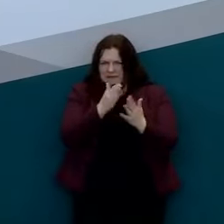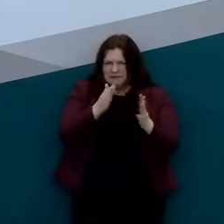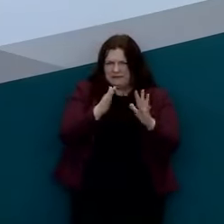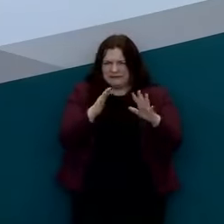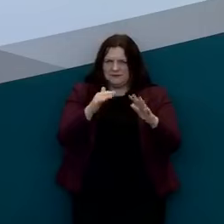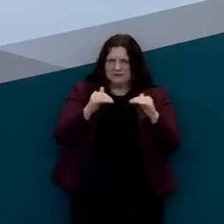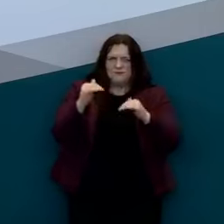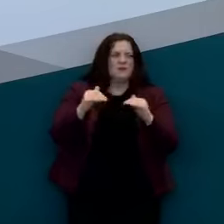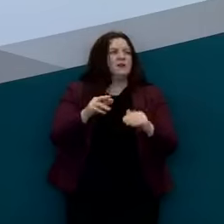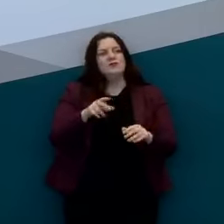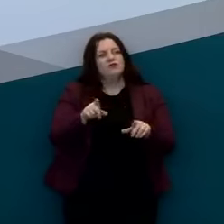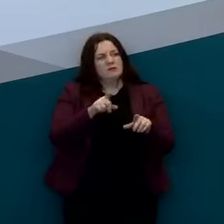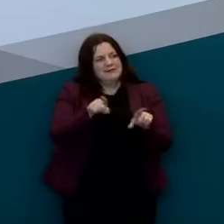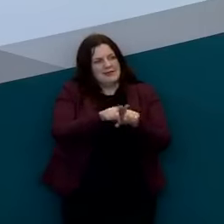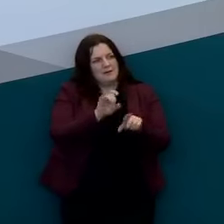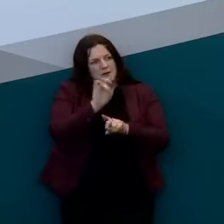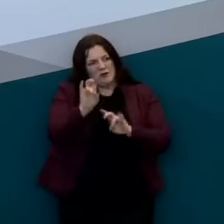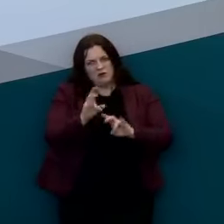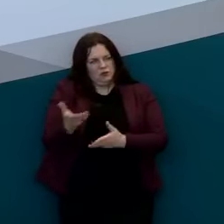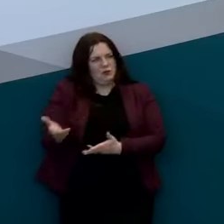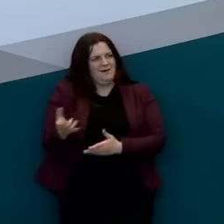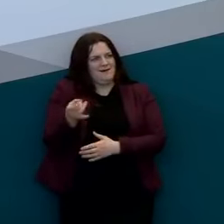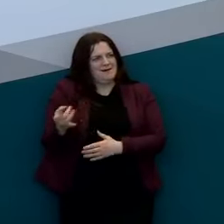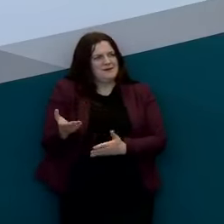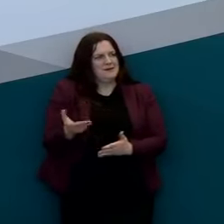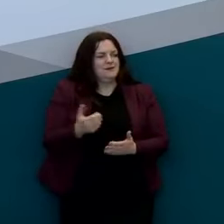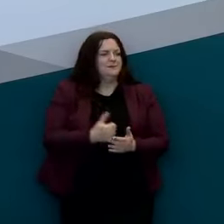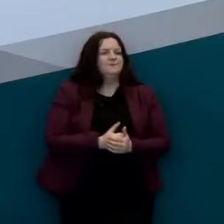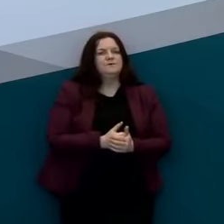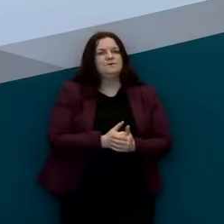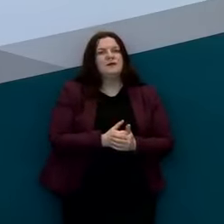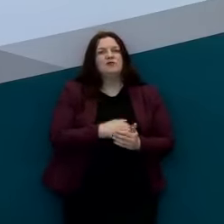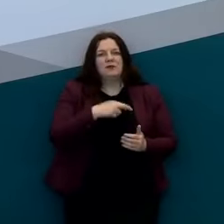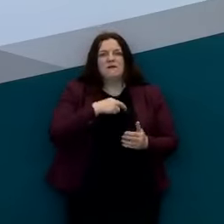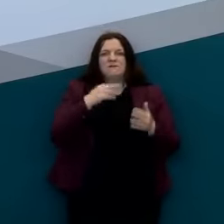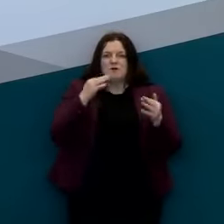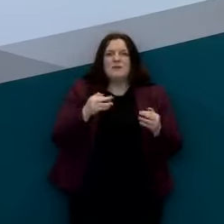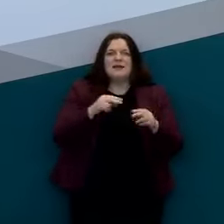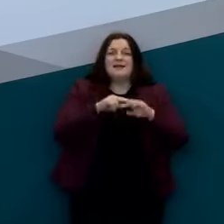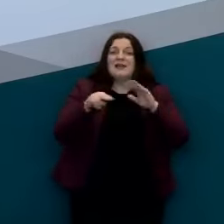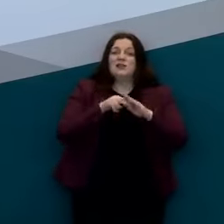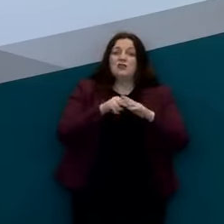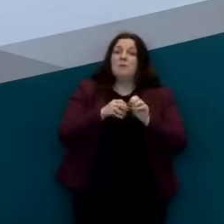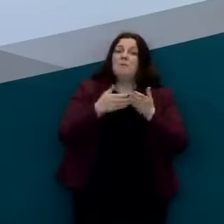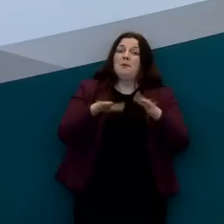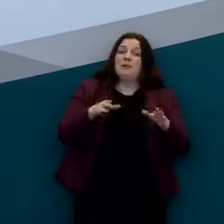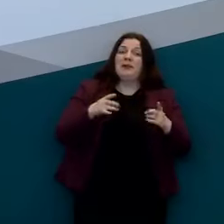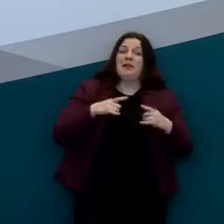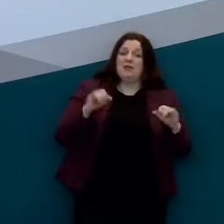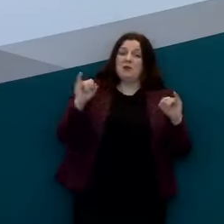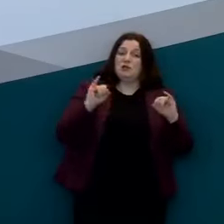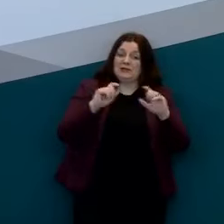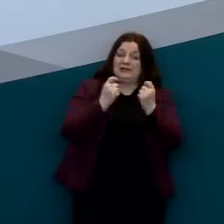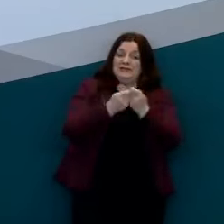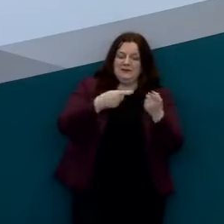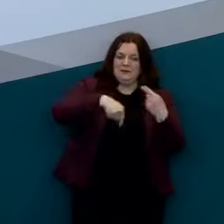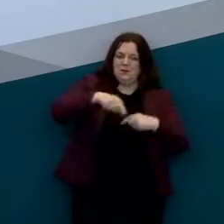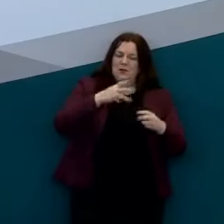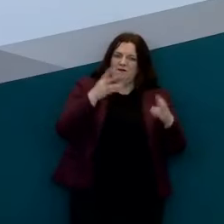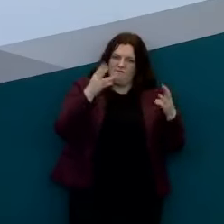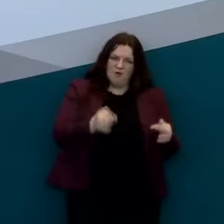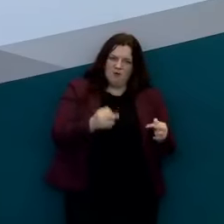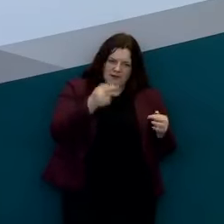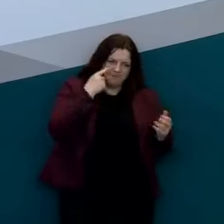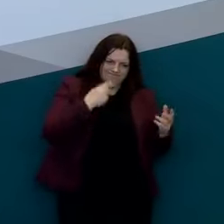question you were asking philip there a moment ago and formally we come to the national public health emergency team tomorrow morning to again review the measures that are in place